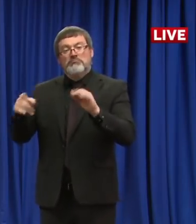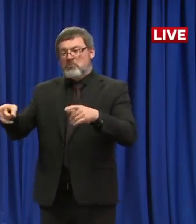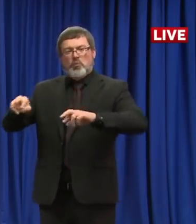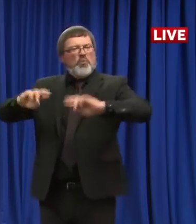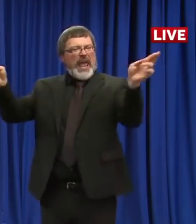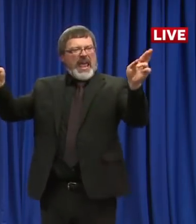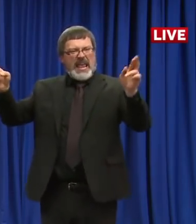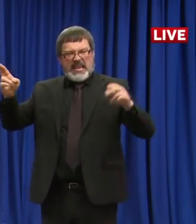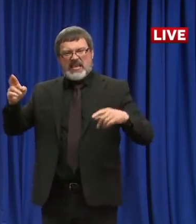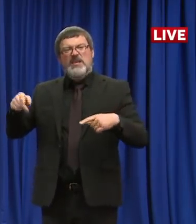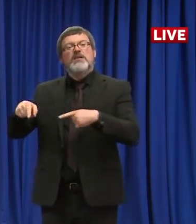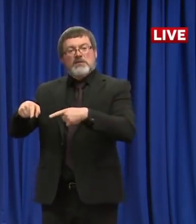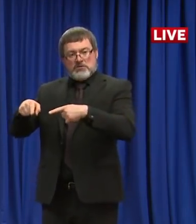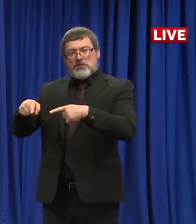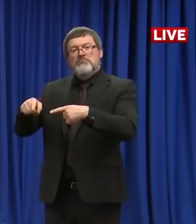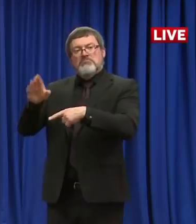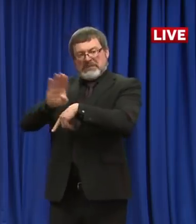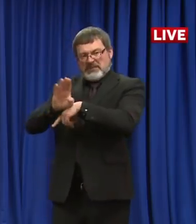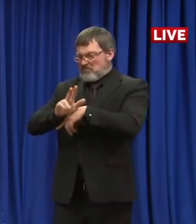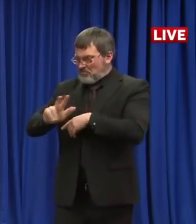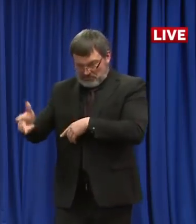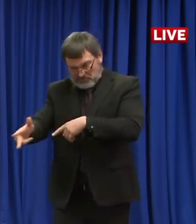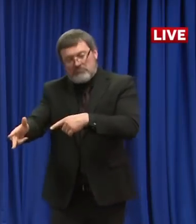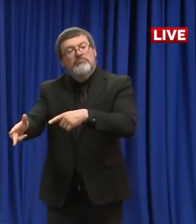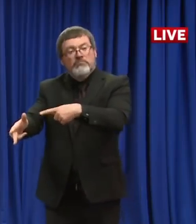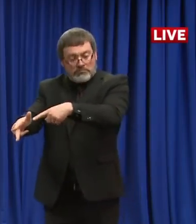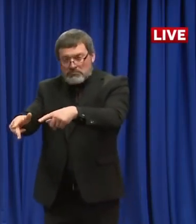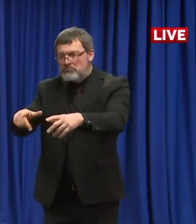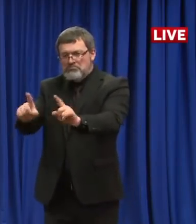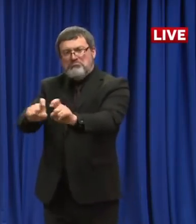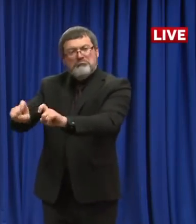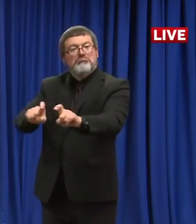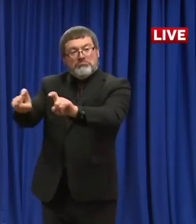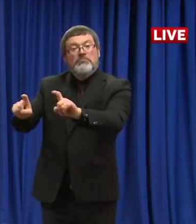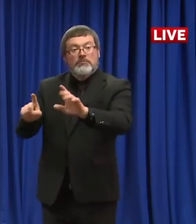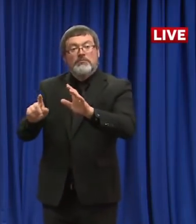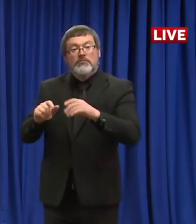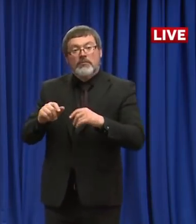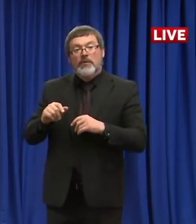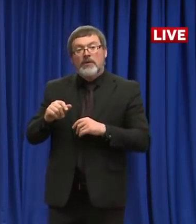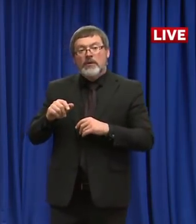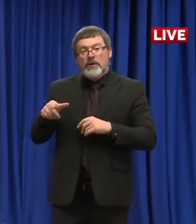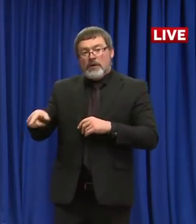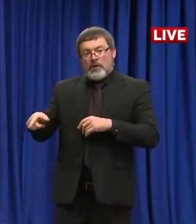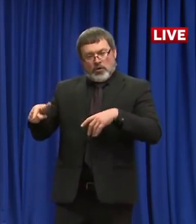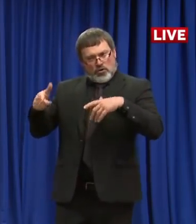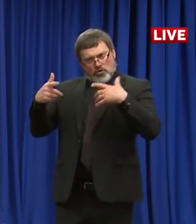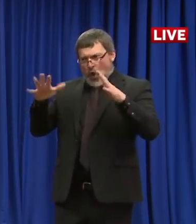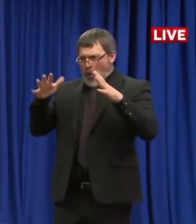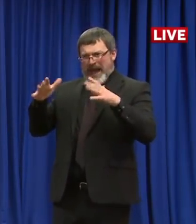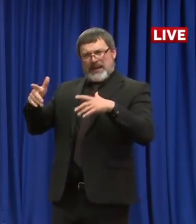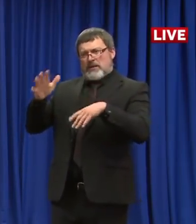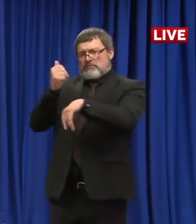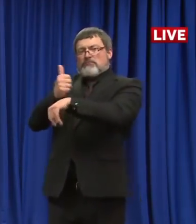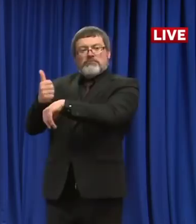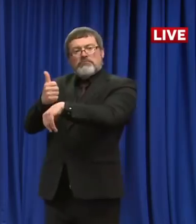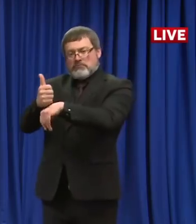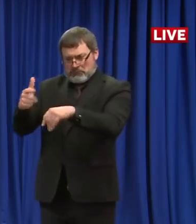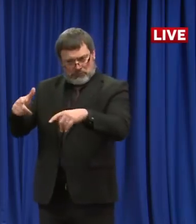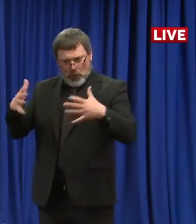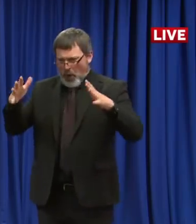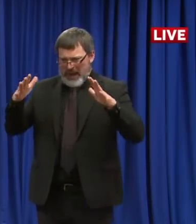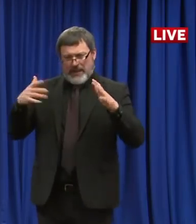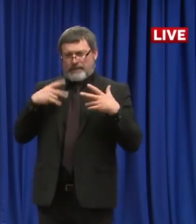when we have a regular presence in our community through our mobile testing clinics, either the one that we set up or the one the hospital set